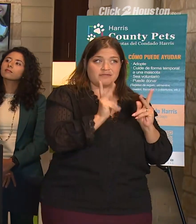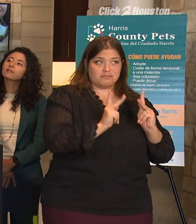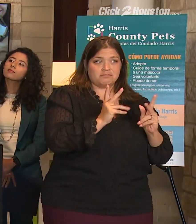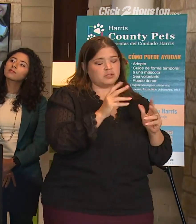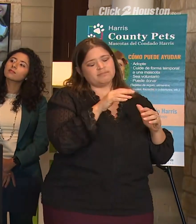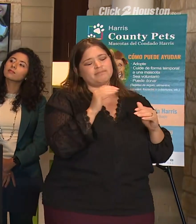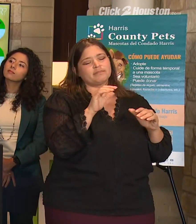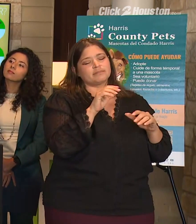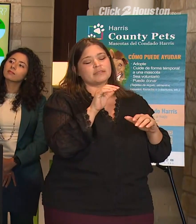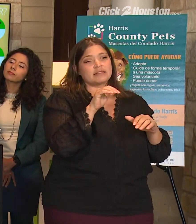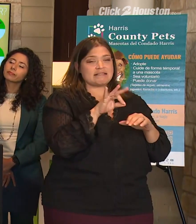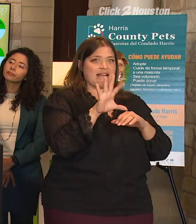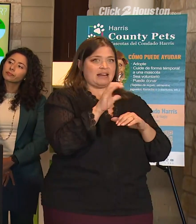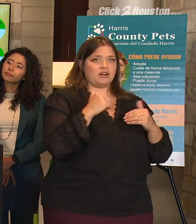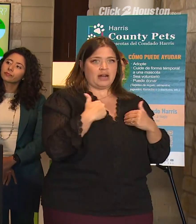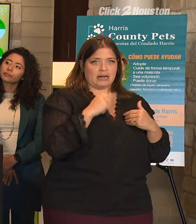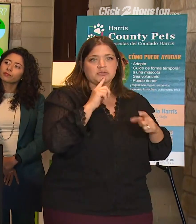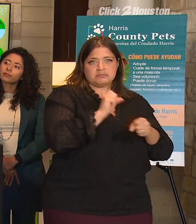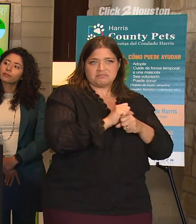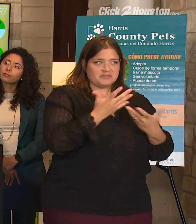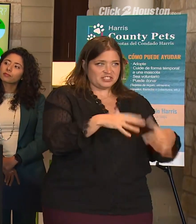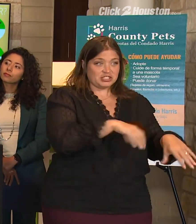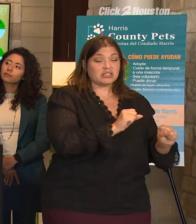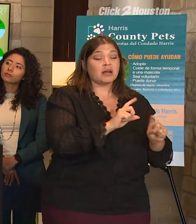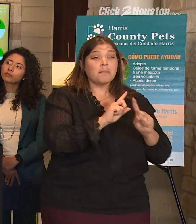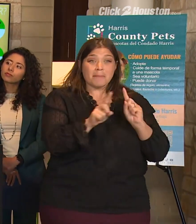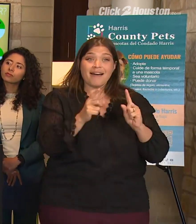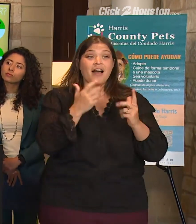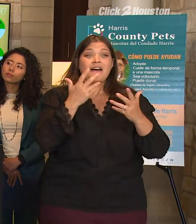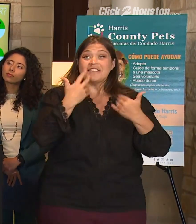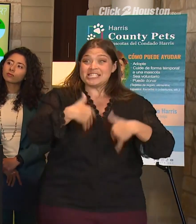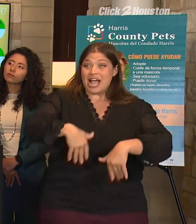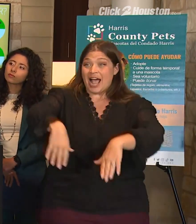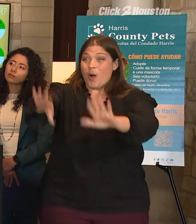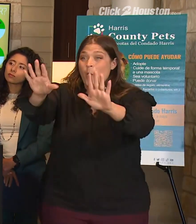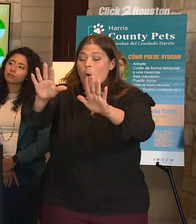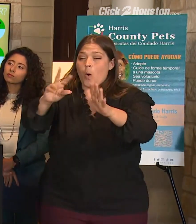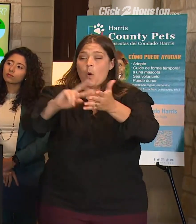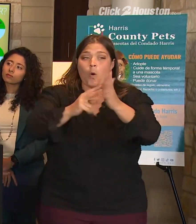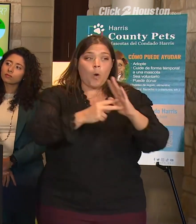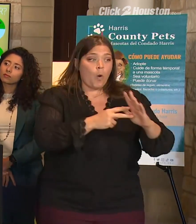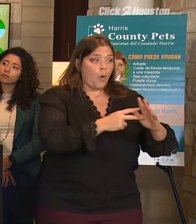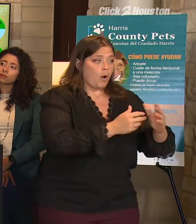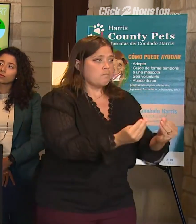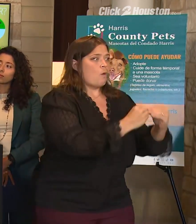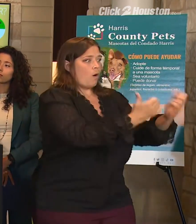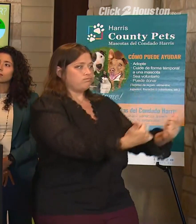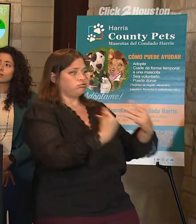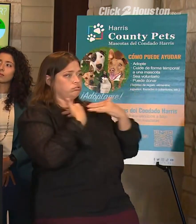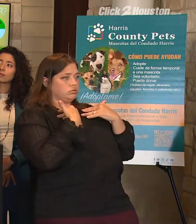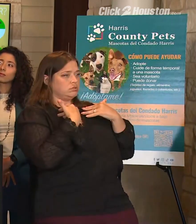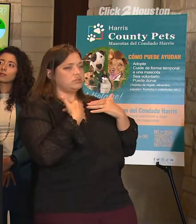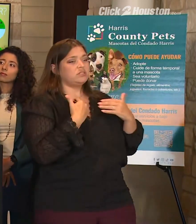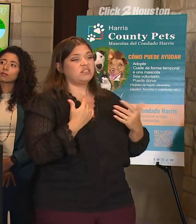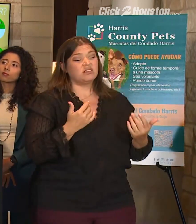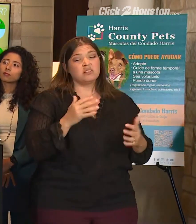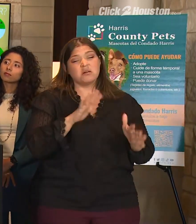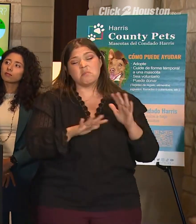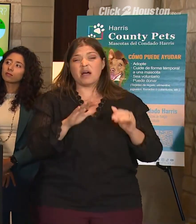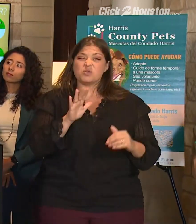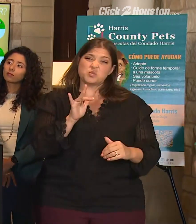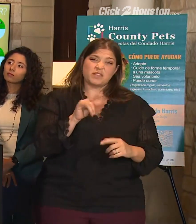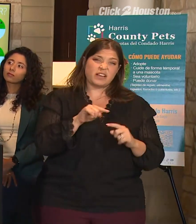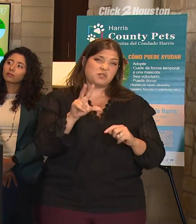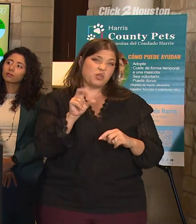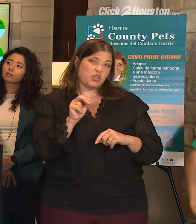get out, we get that many more in. On average, we'll take in around 25 to 30 animals a day. So